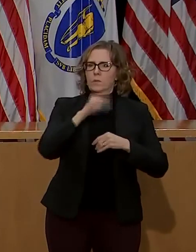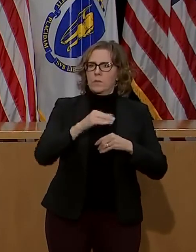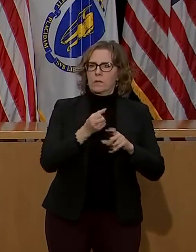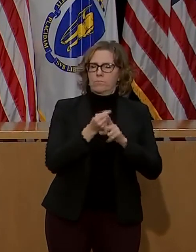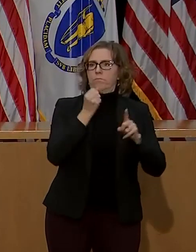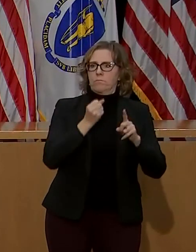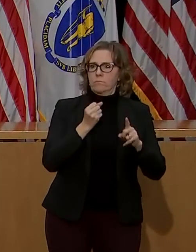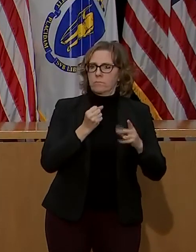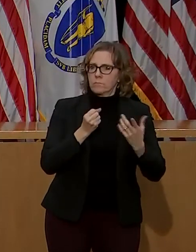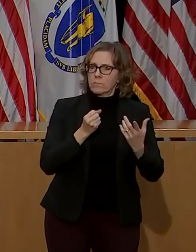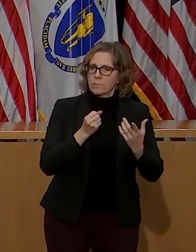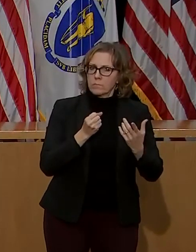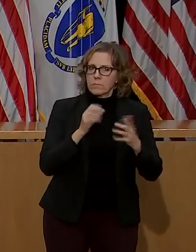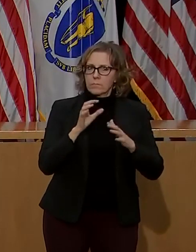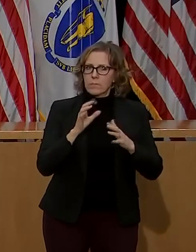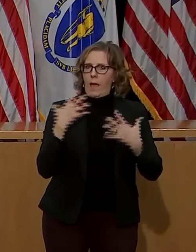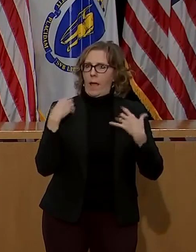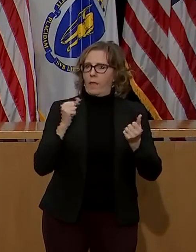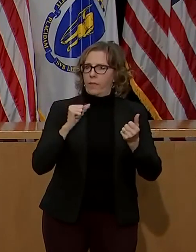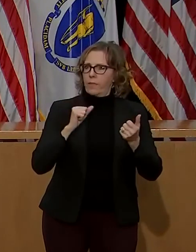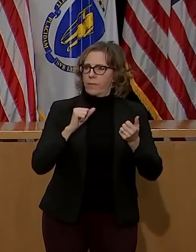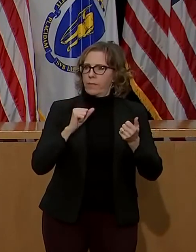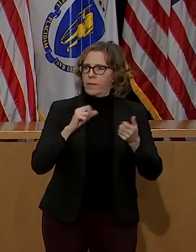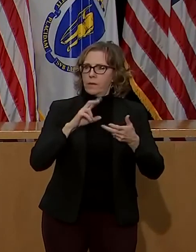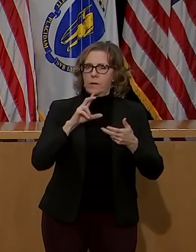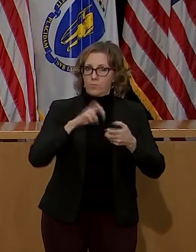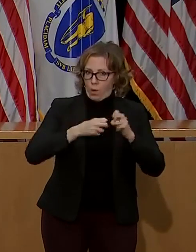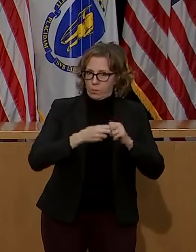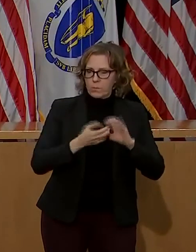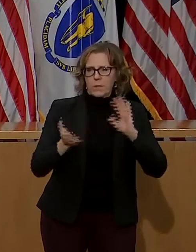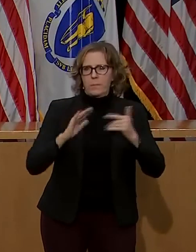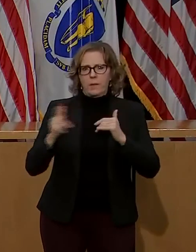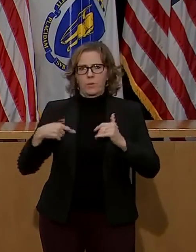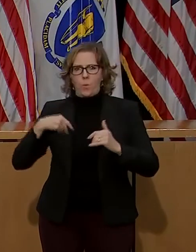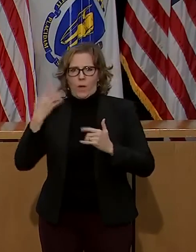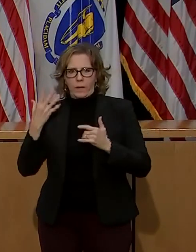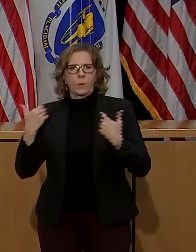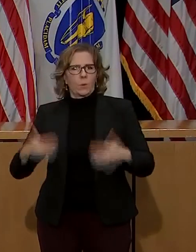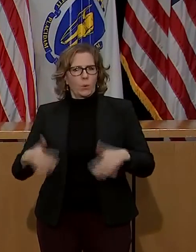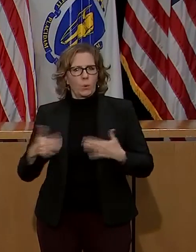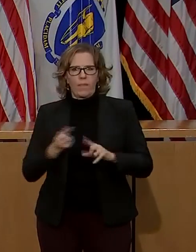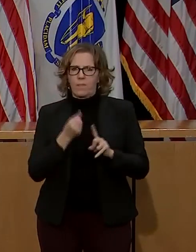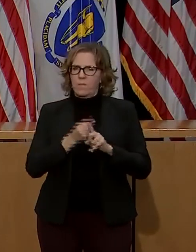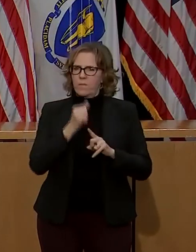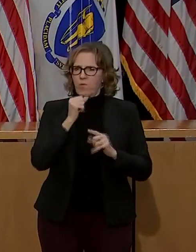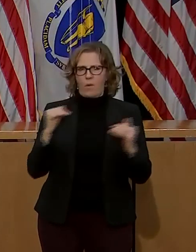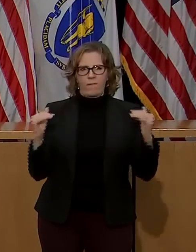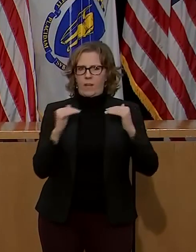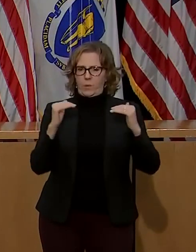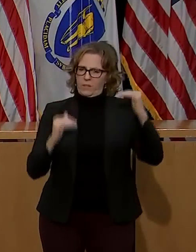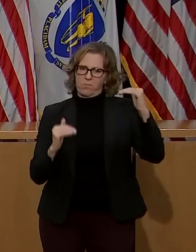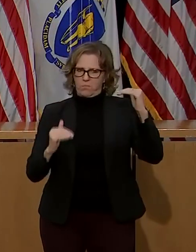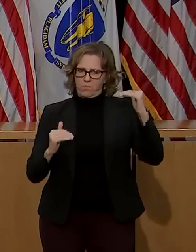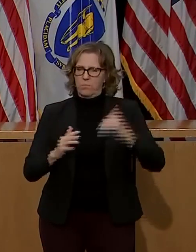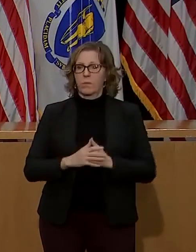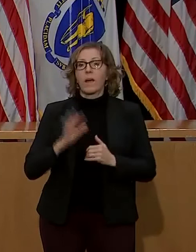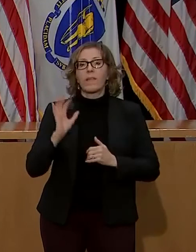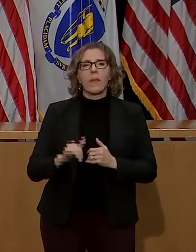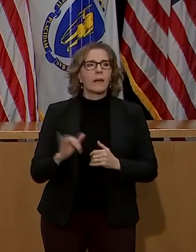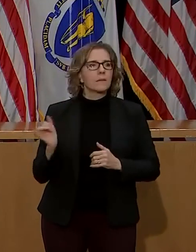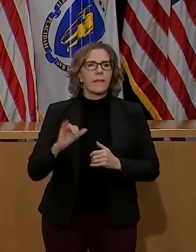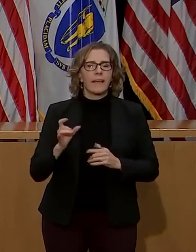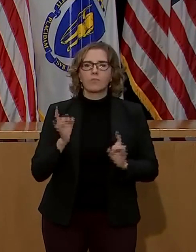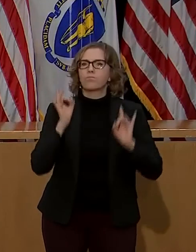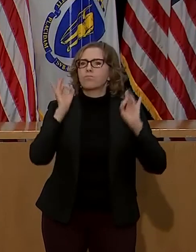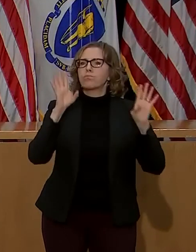underlying disparities born out of these inequities, and I've described this as our national Katrina. In phase two